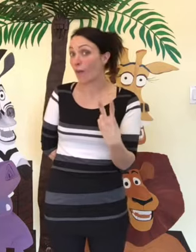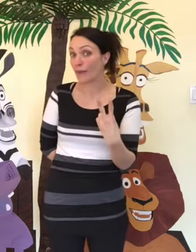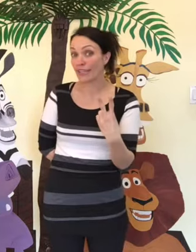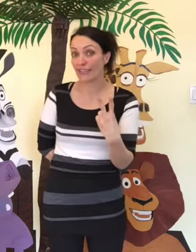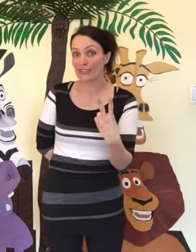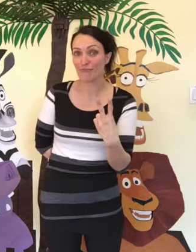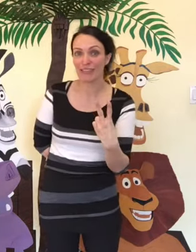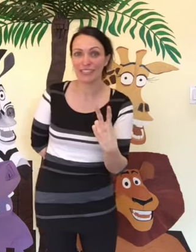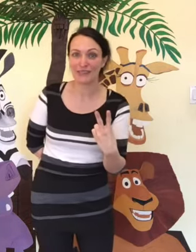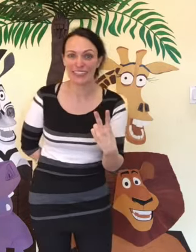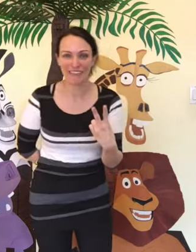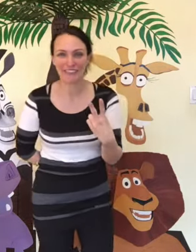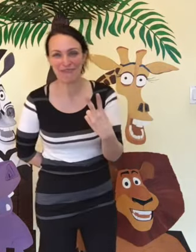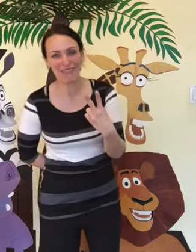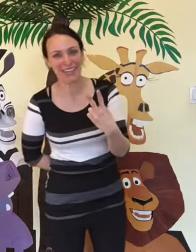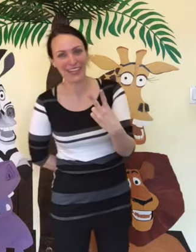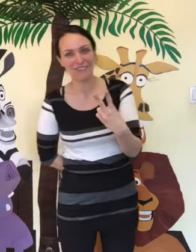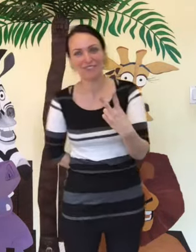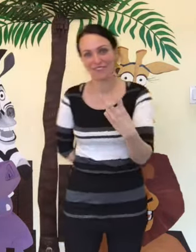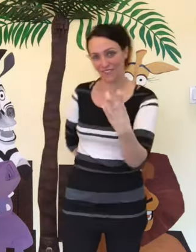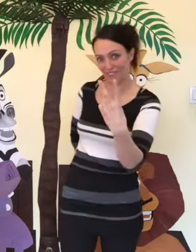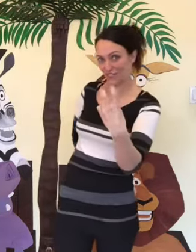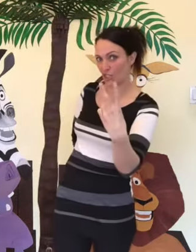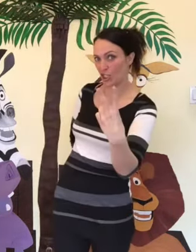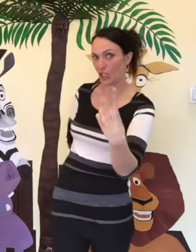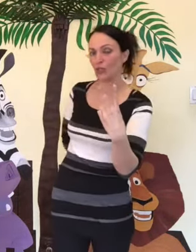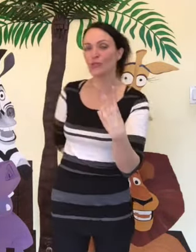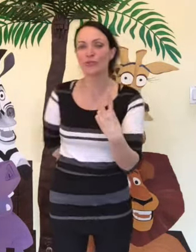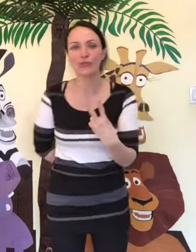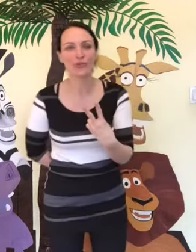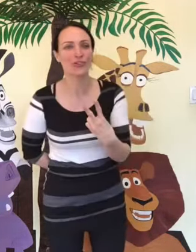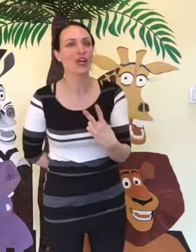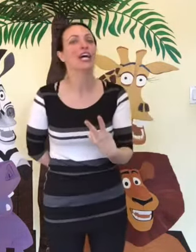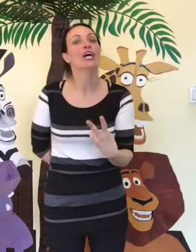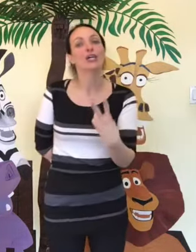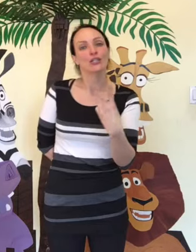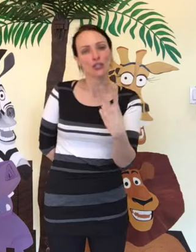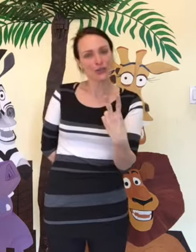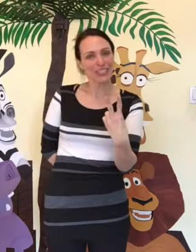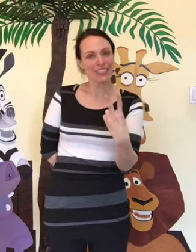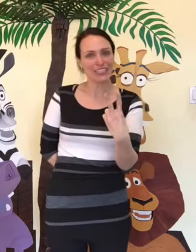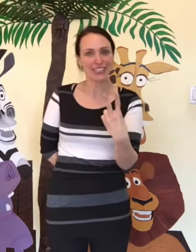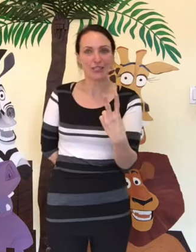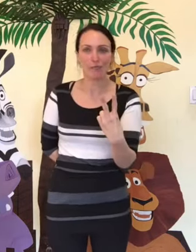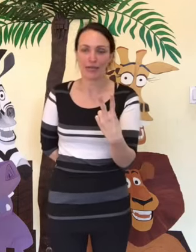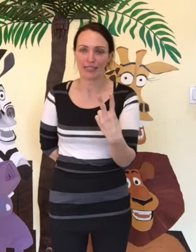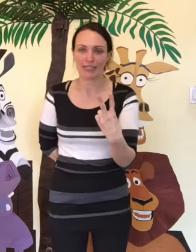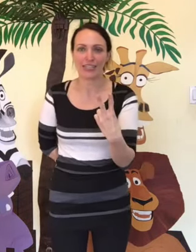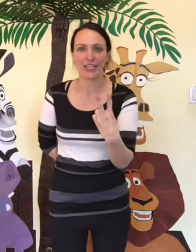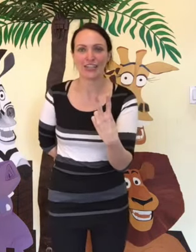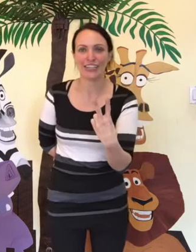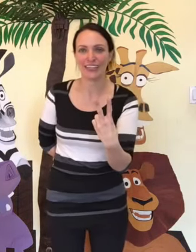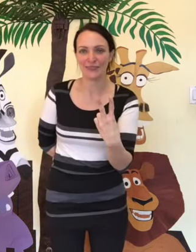many Easter bunnies were left to play? Two. Two little Easter bunnies sitting on a hill.